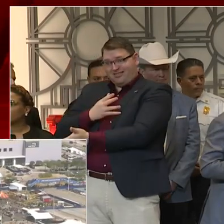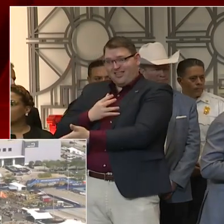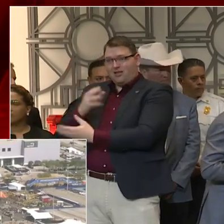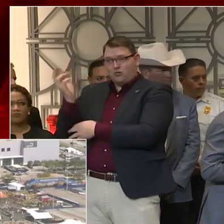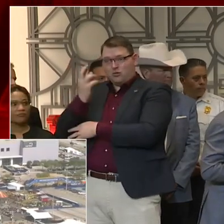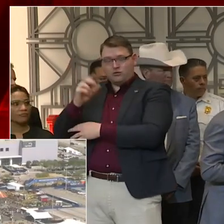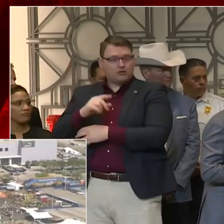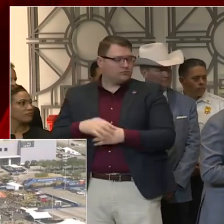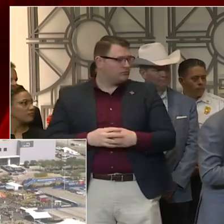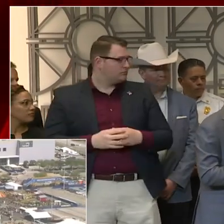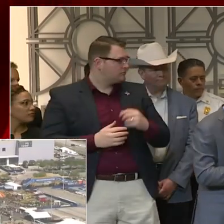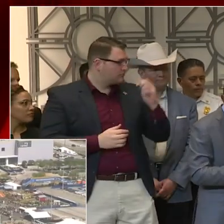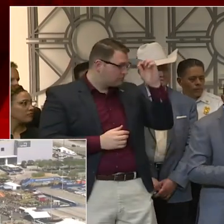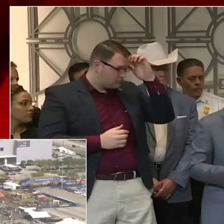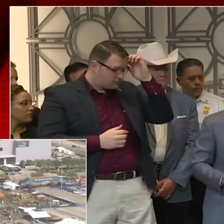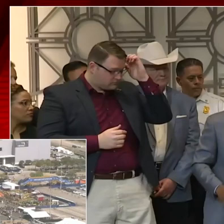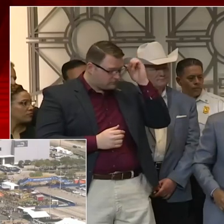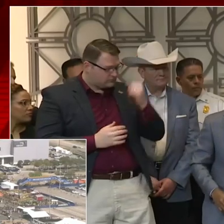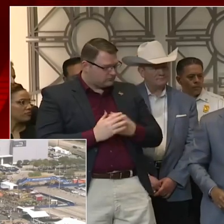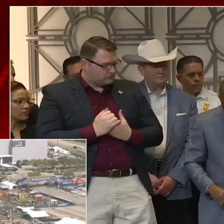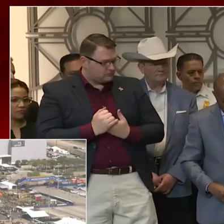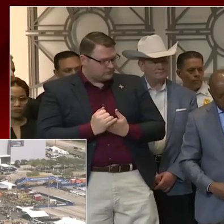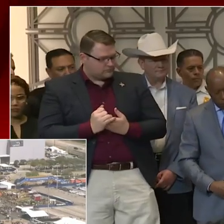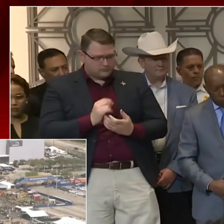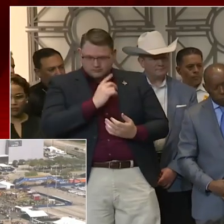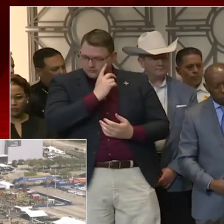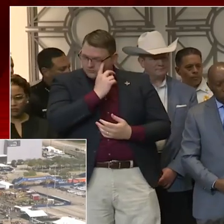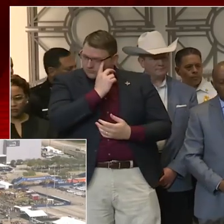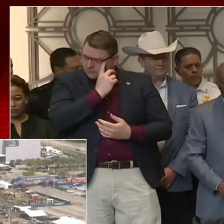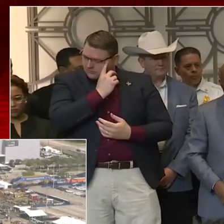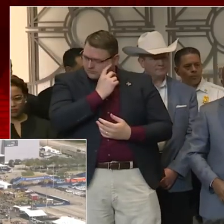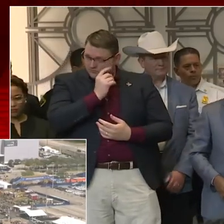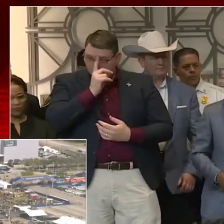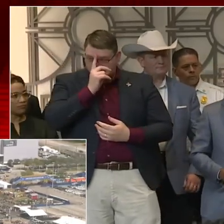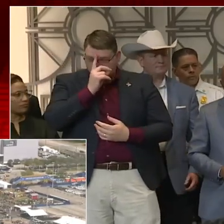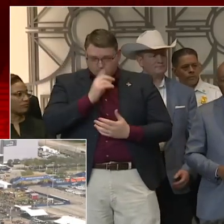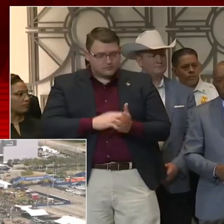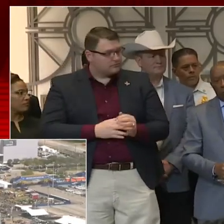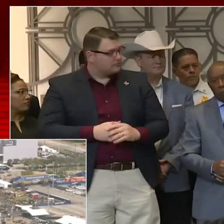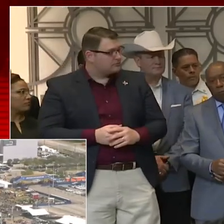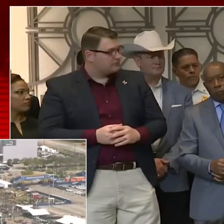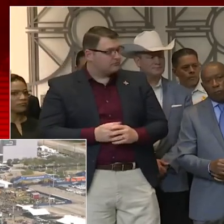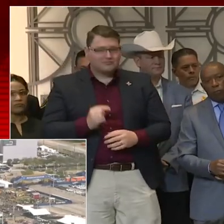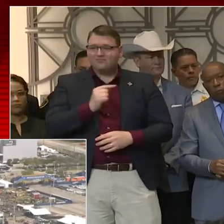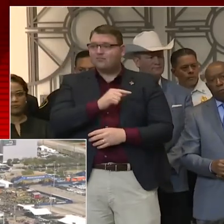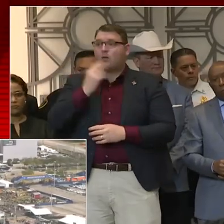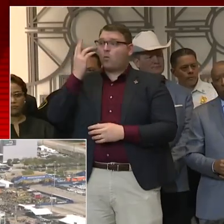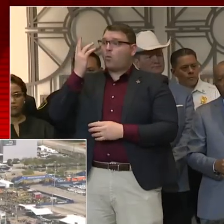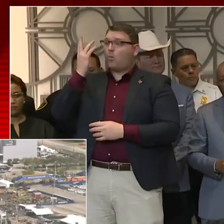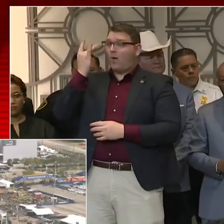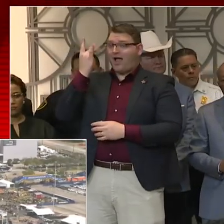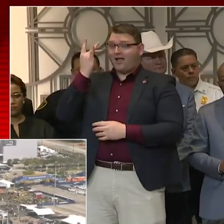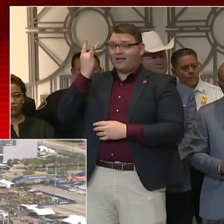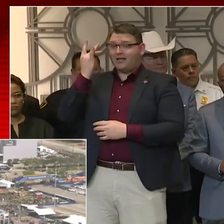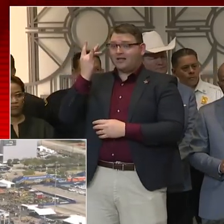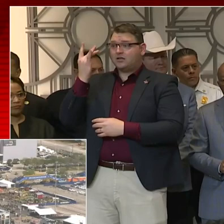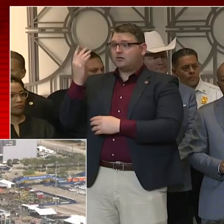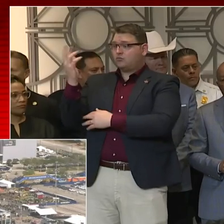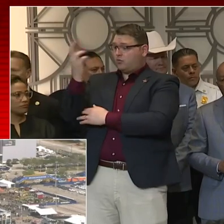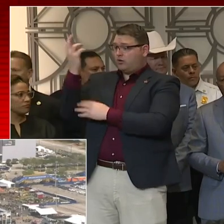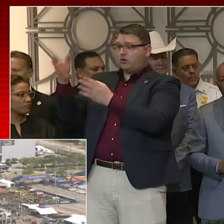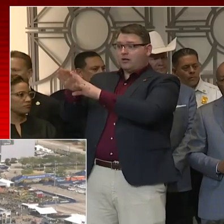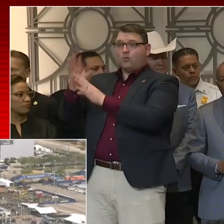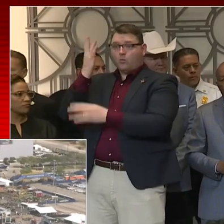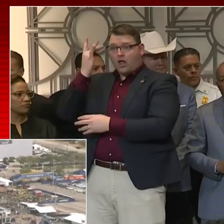Dr. Post, do you want to take that? The action is being taken is because of community spread. And as the mayor pointed out, and as we all know,